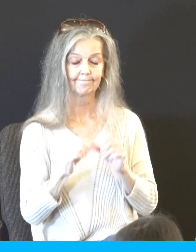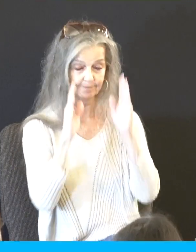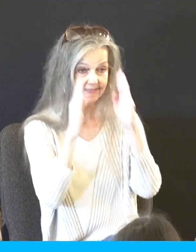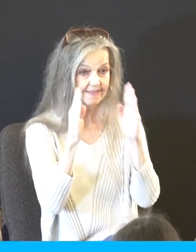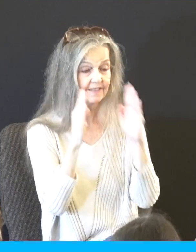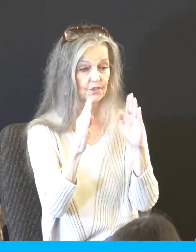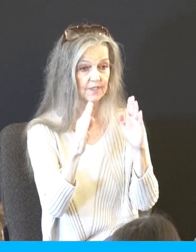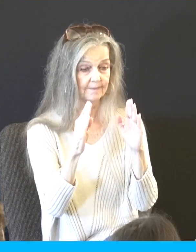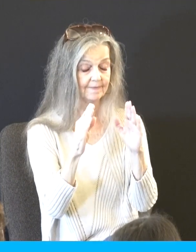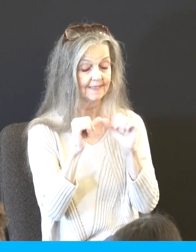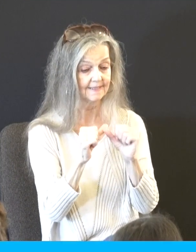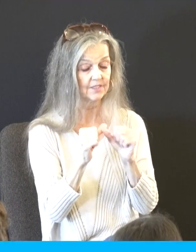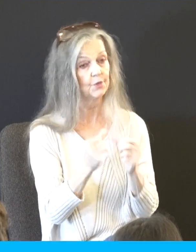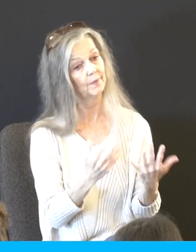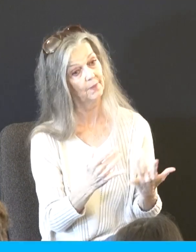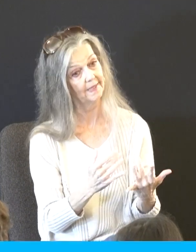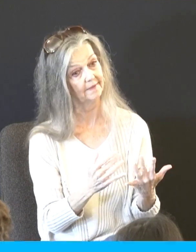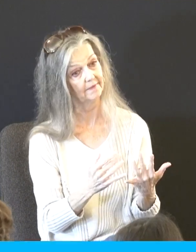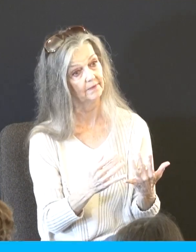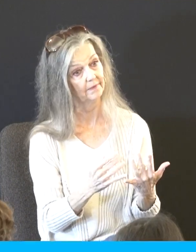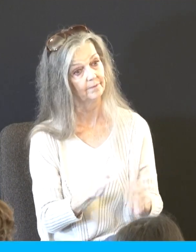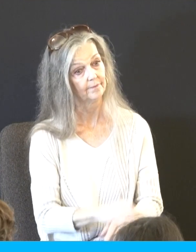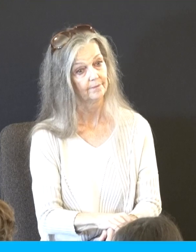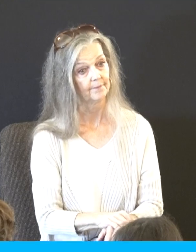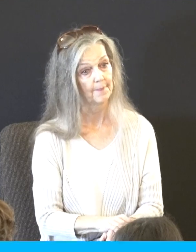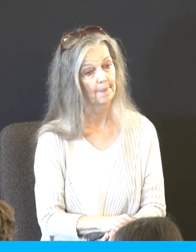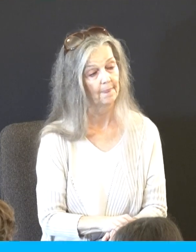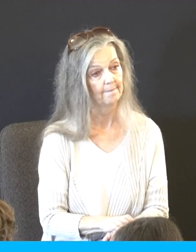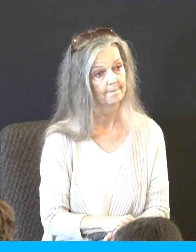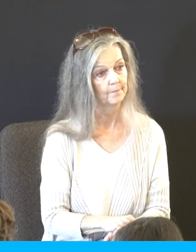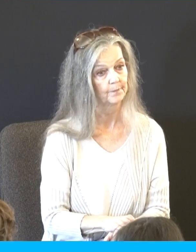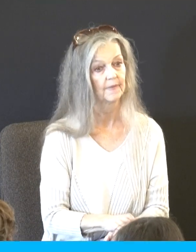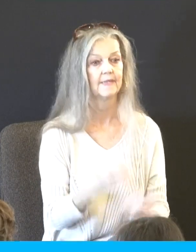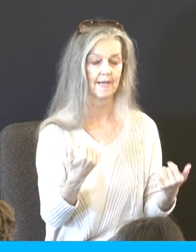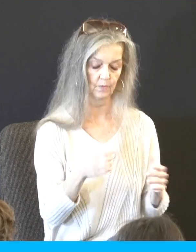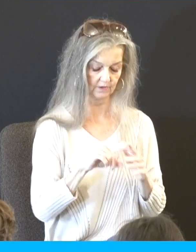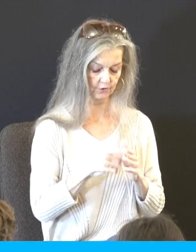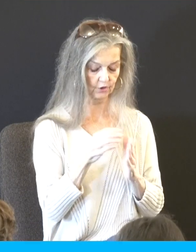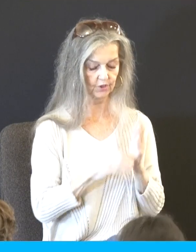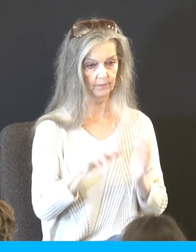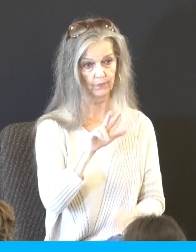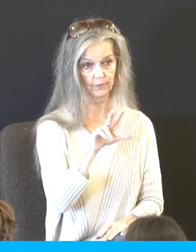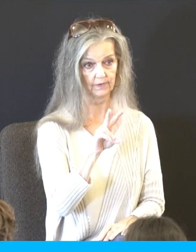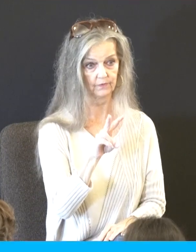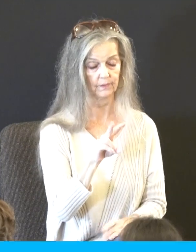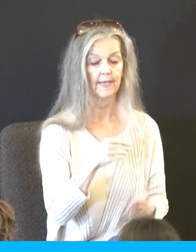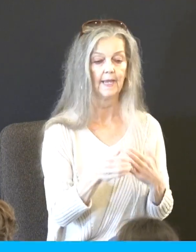40 days, God's presence still being manifested. And we get to chapter 32. When the Lord saw, or sorry, when the